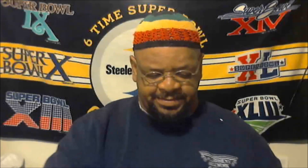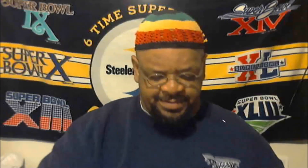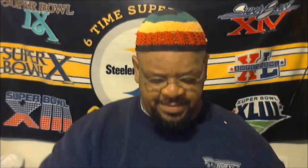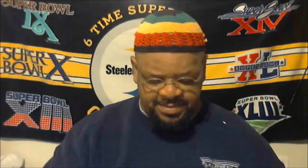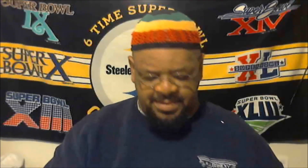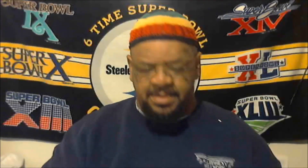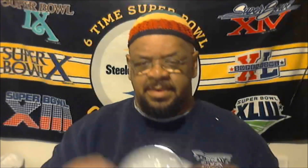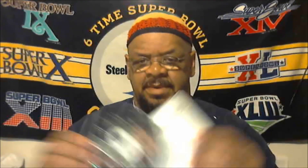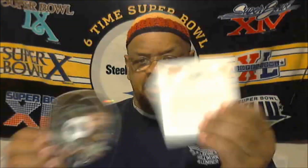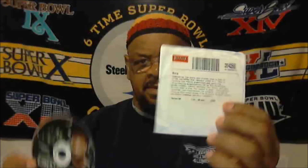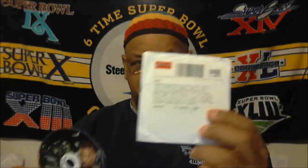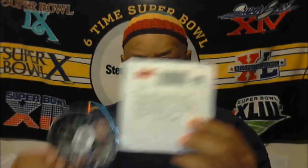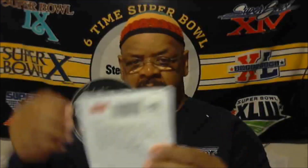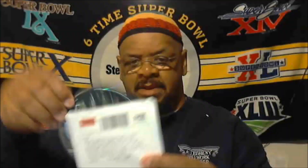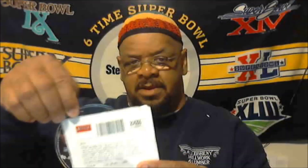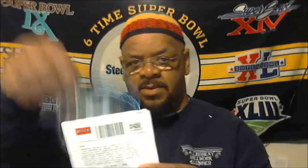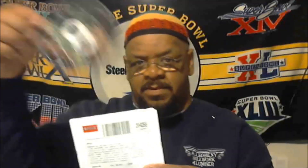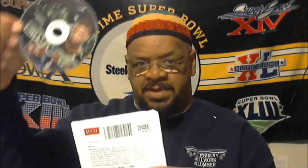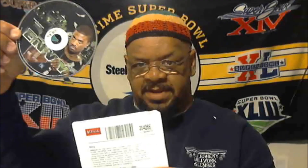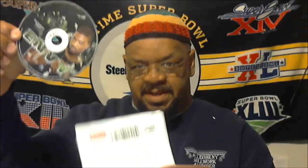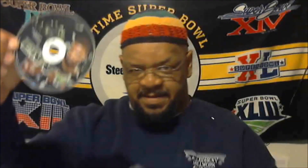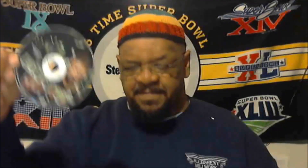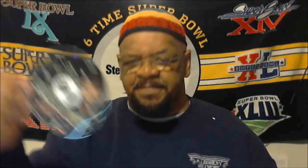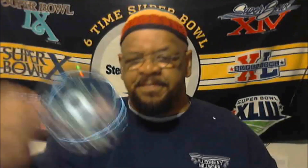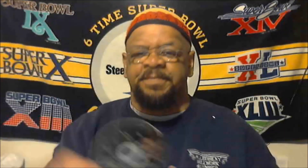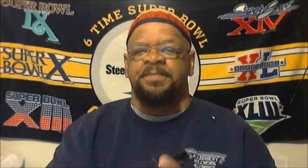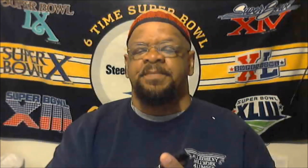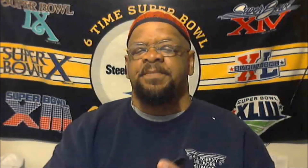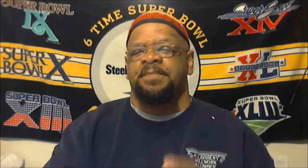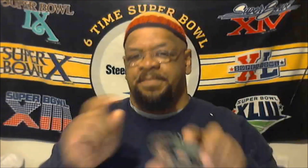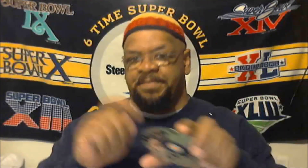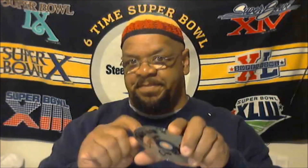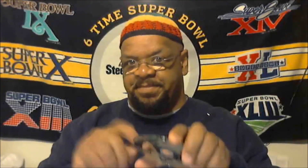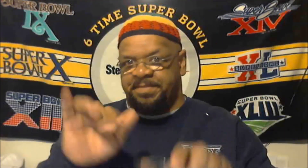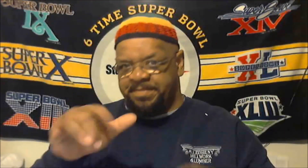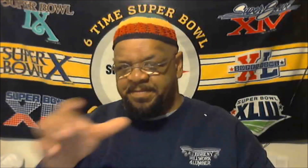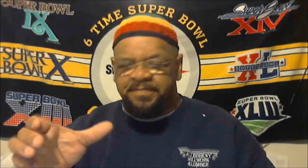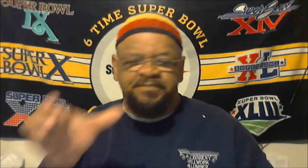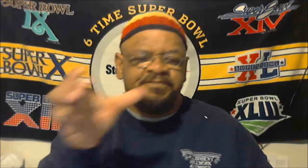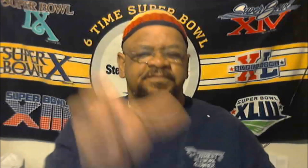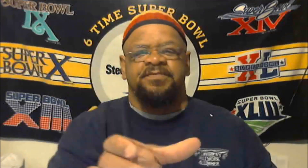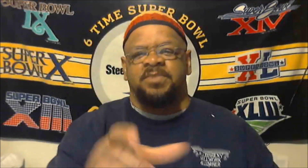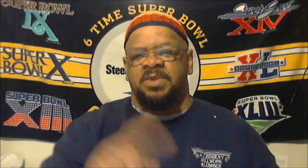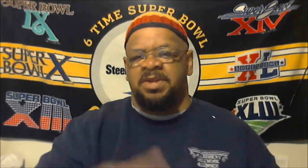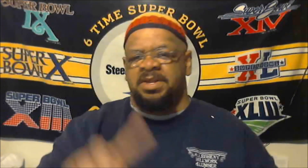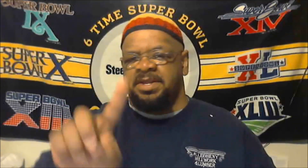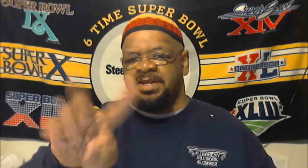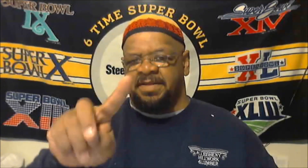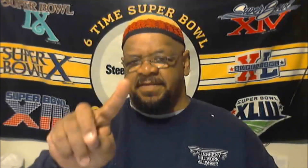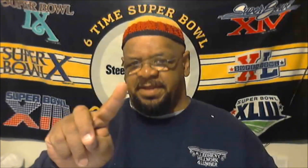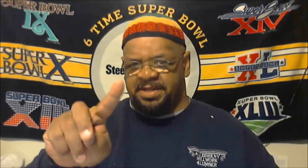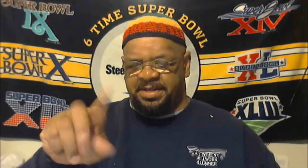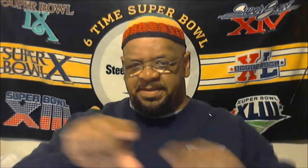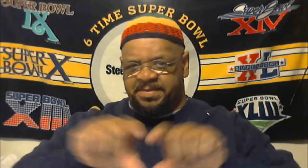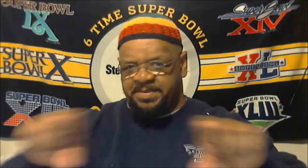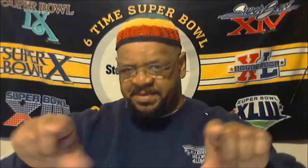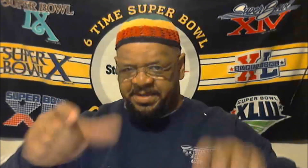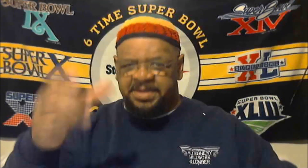And then I hand them to grab some watercress. And you can find watercress in the grocery store. It's not nice, it's the spiciness of the blue